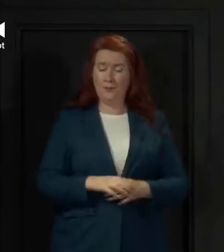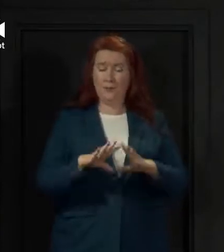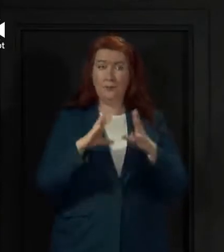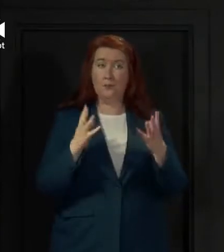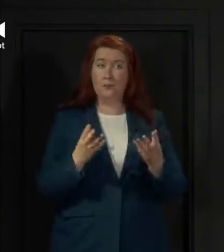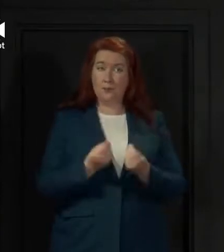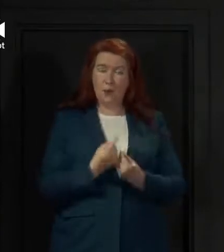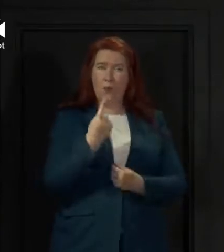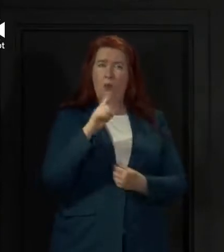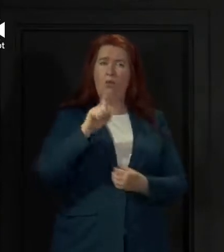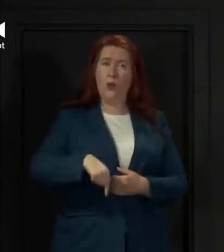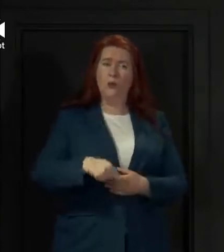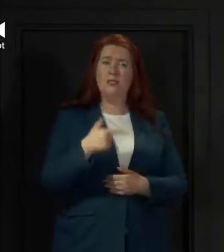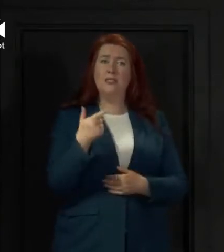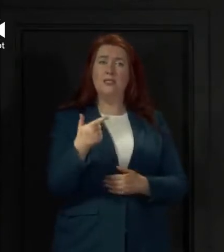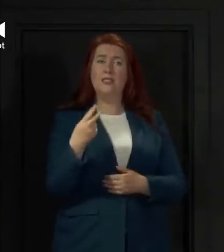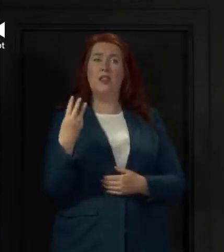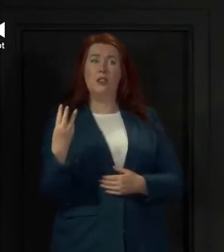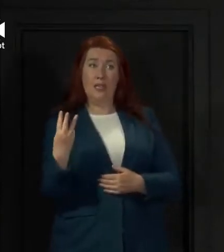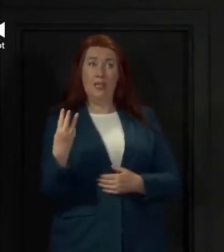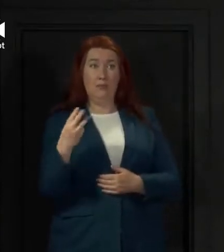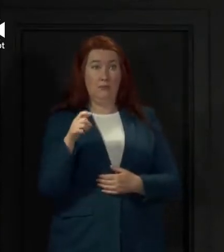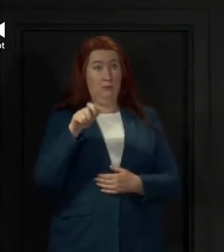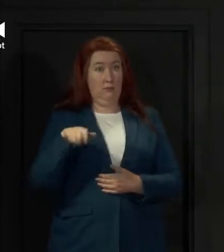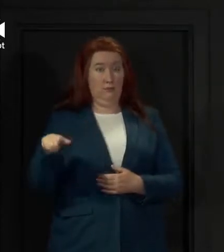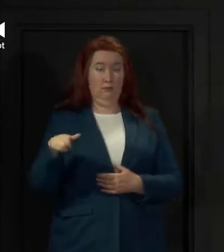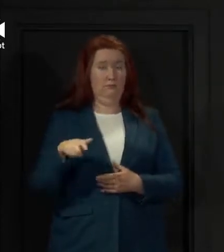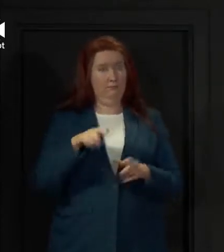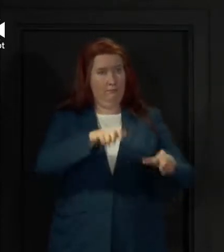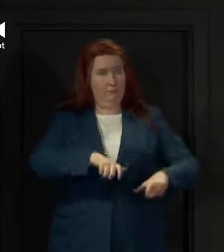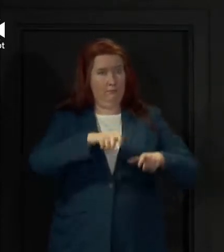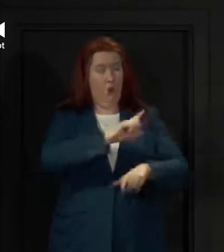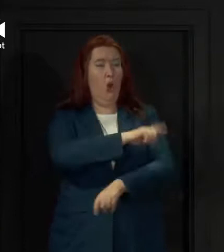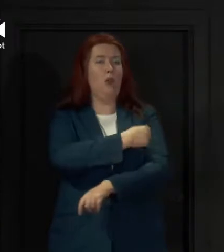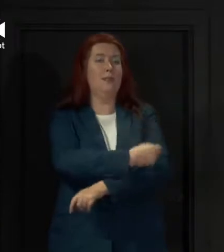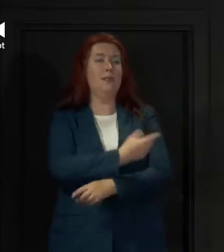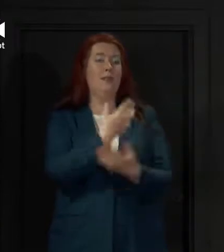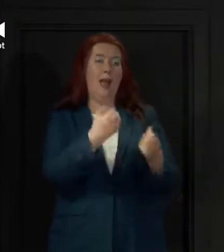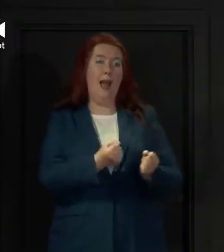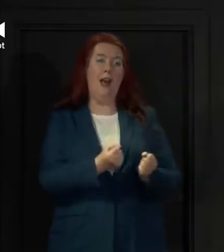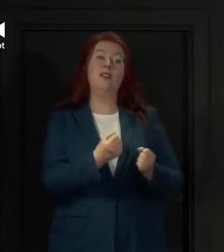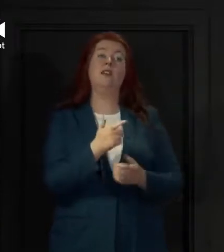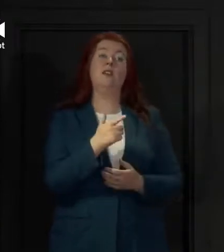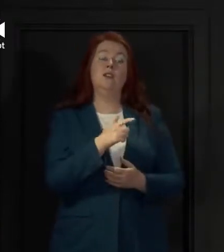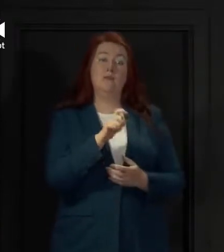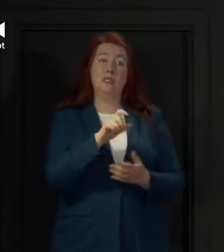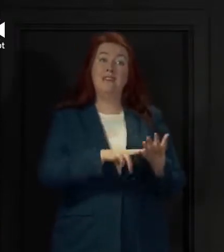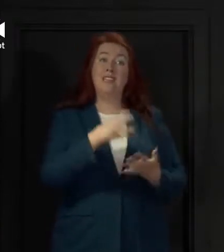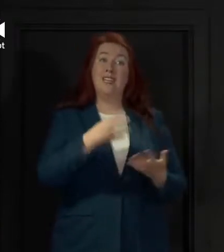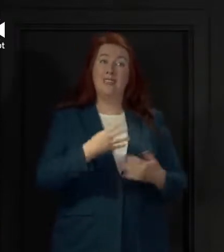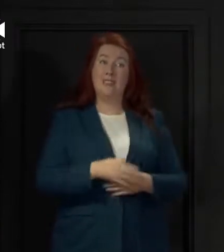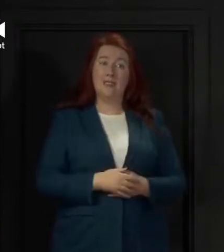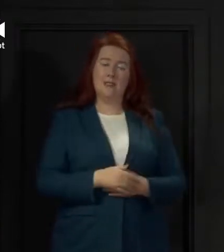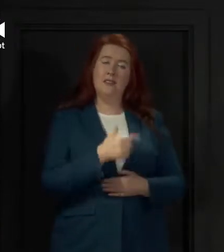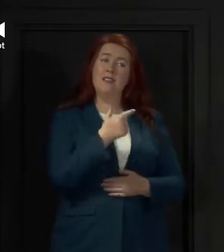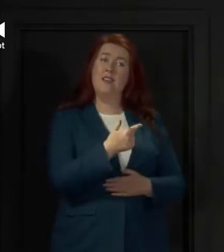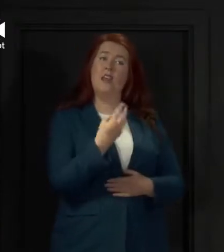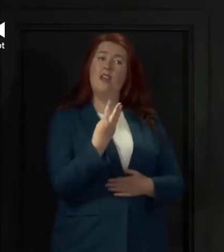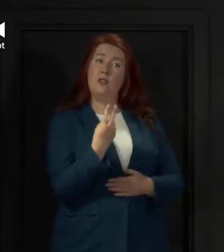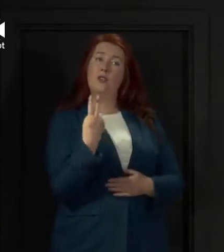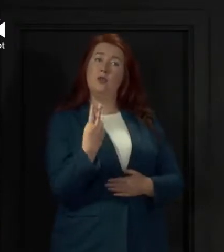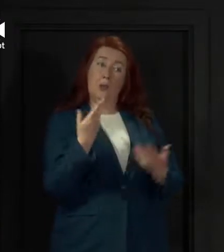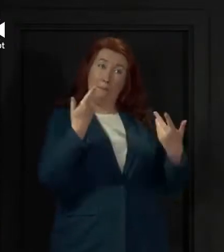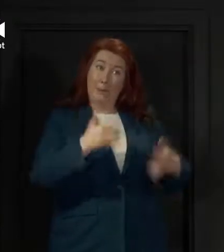1,073 patients are in hospital with COVID-19, 732 who've been